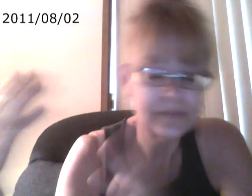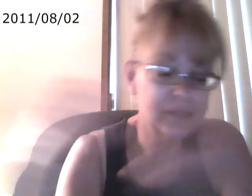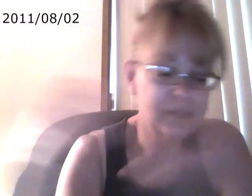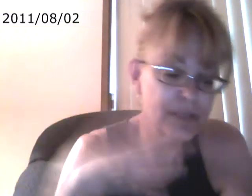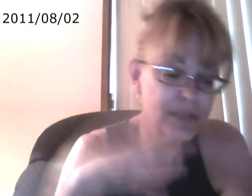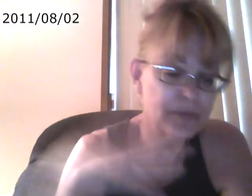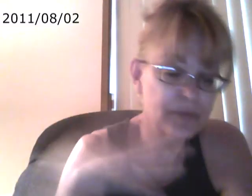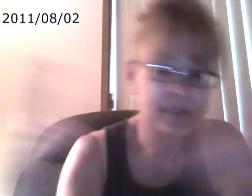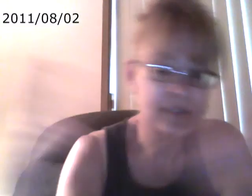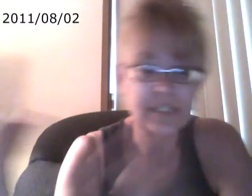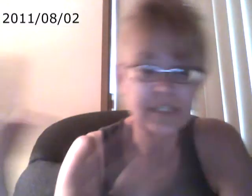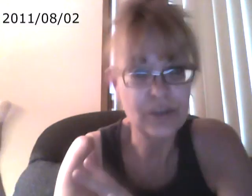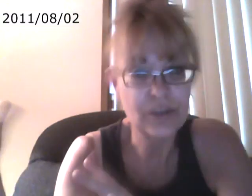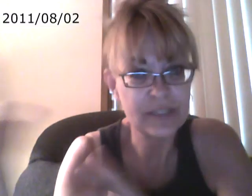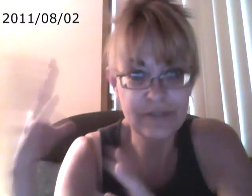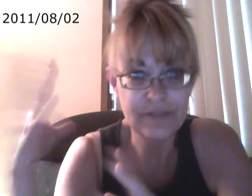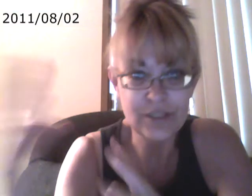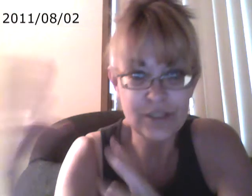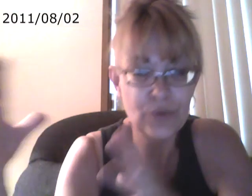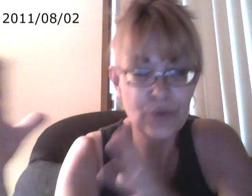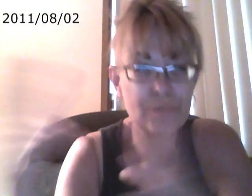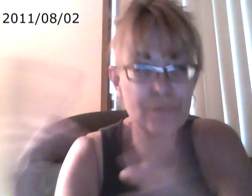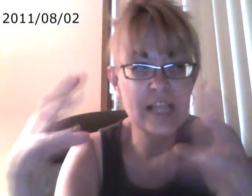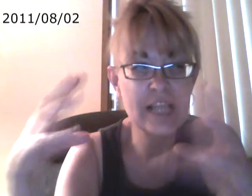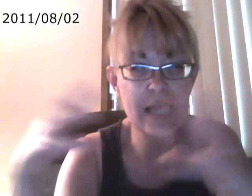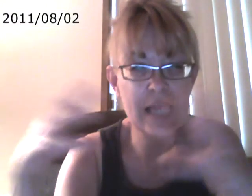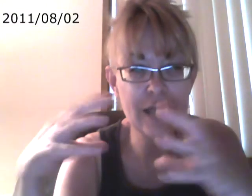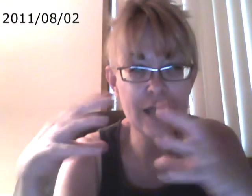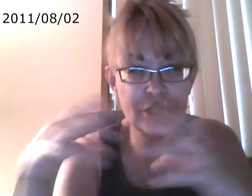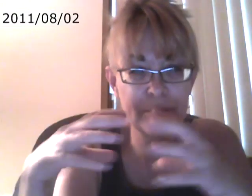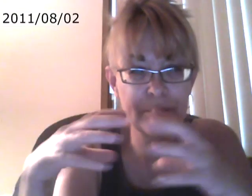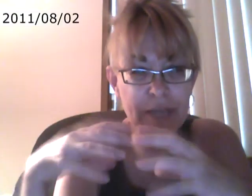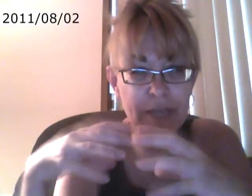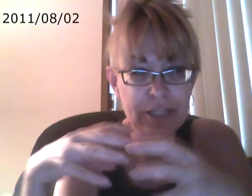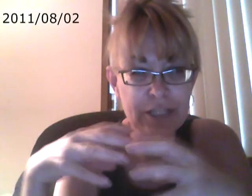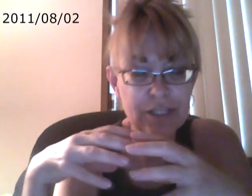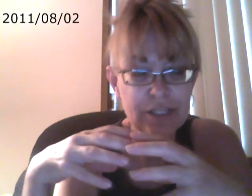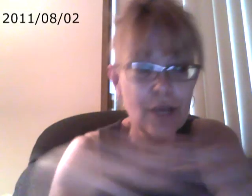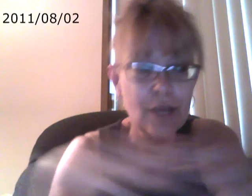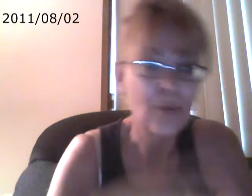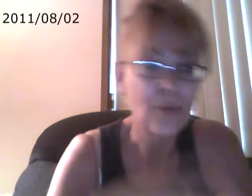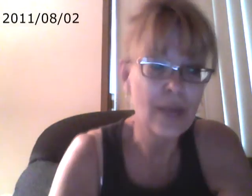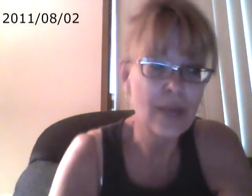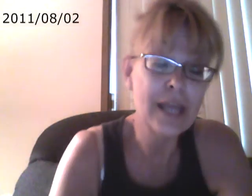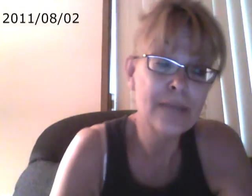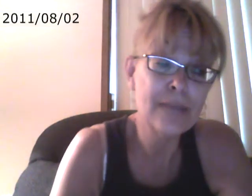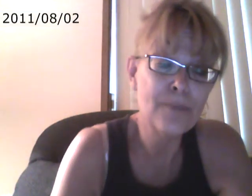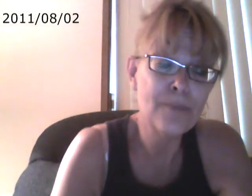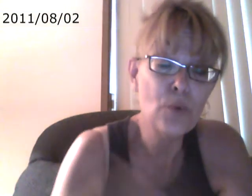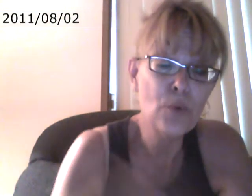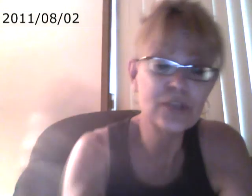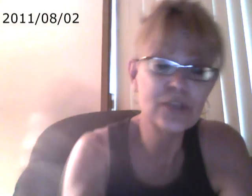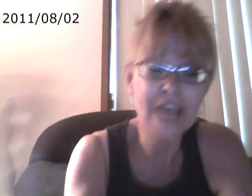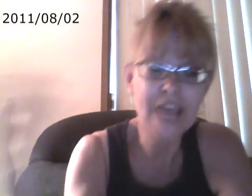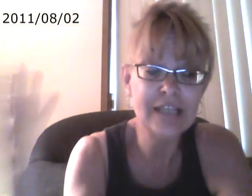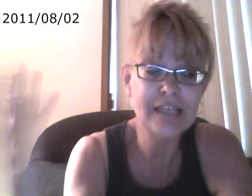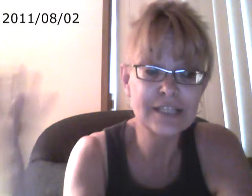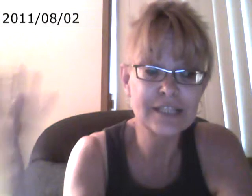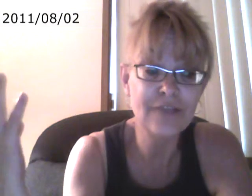These people see it totally different. So there is a clash in communication. And both sides of this fence